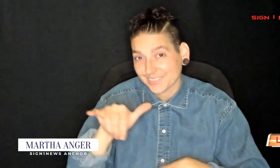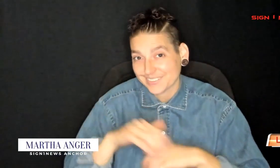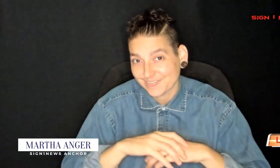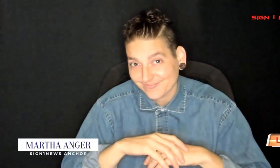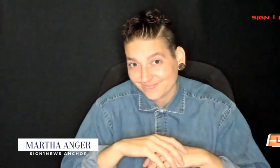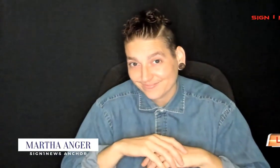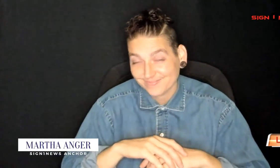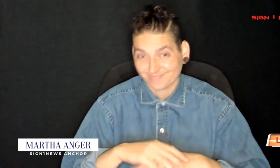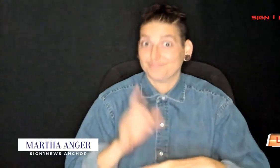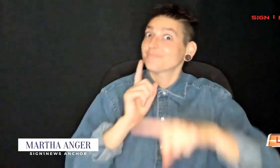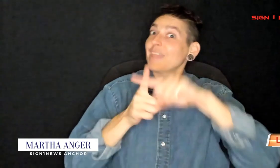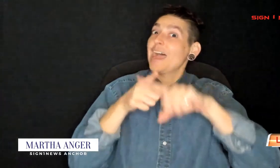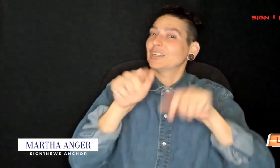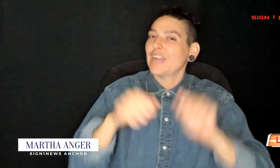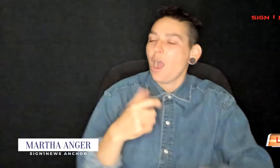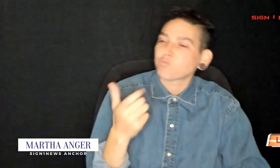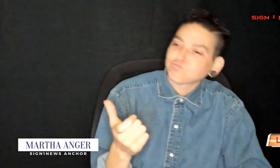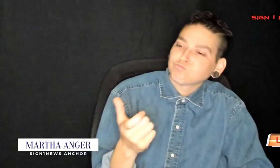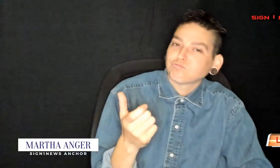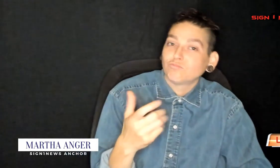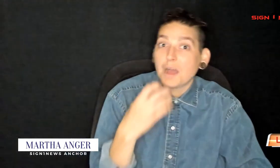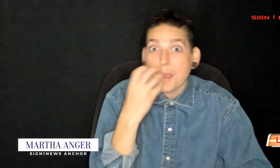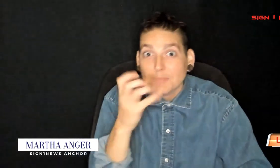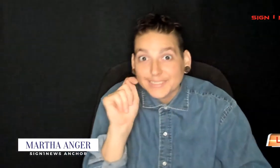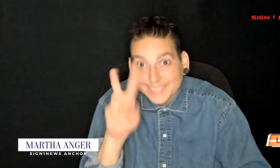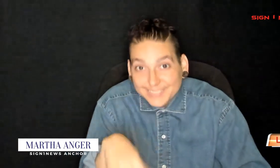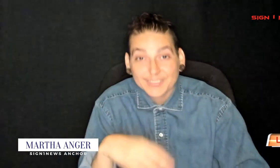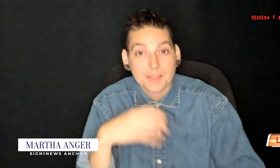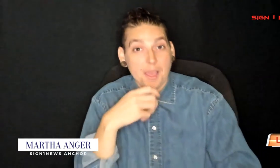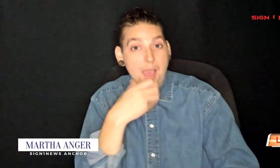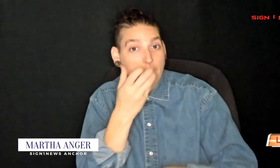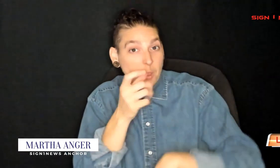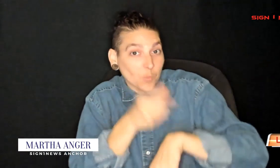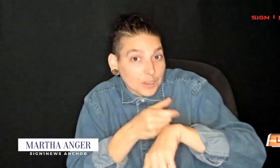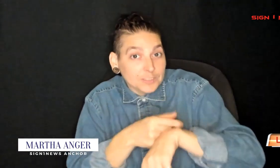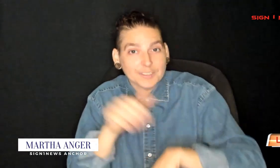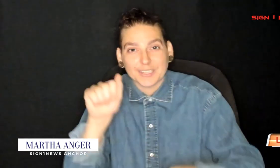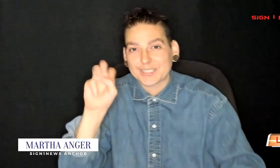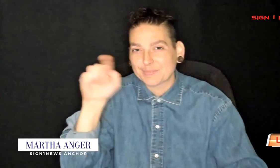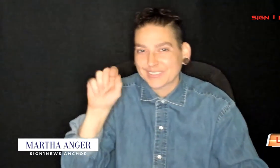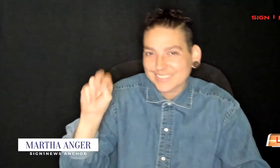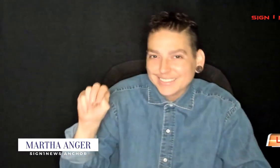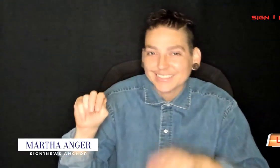And you can also watch on Apple TV, Apple Watch, Amazon, and Roku.